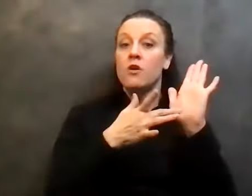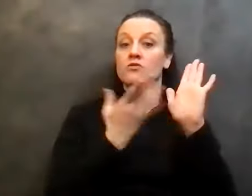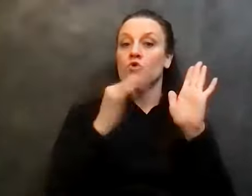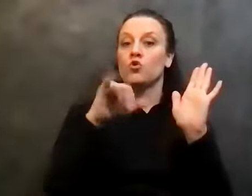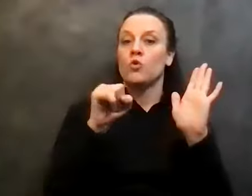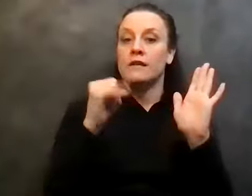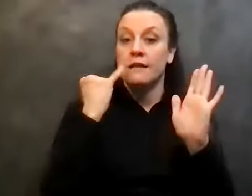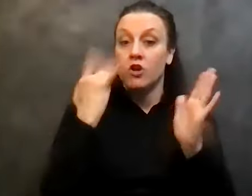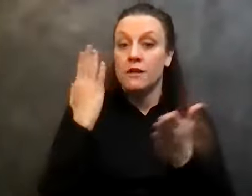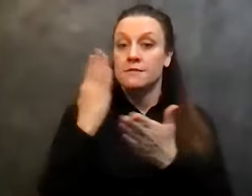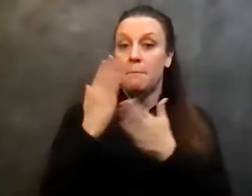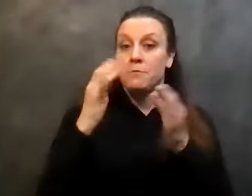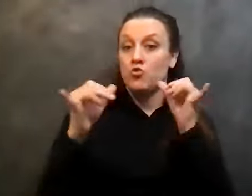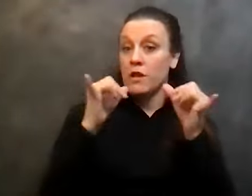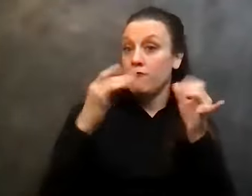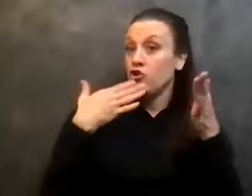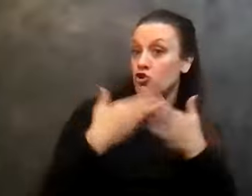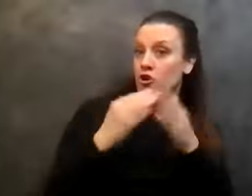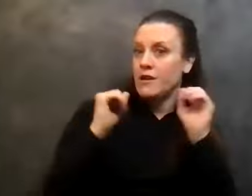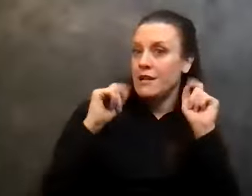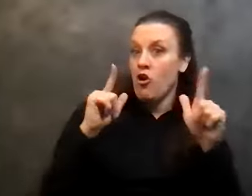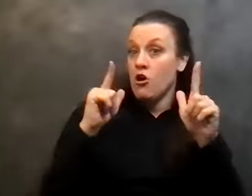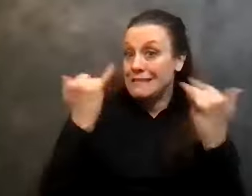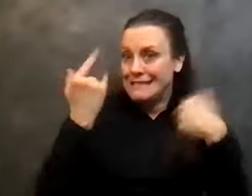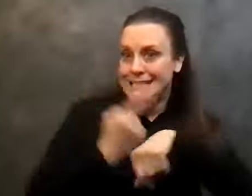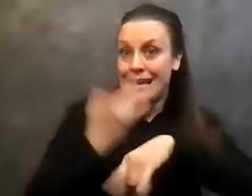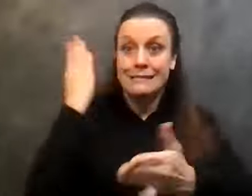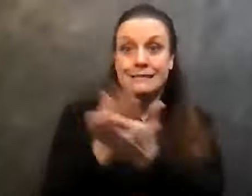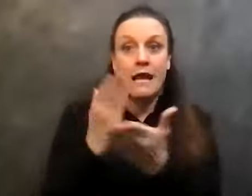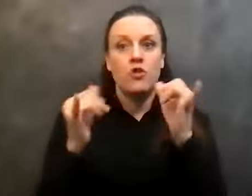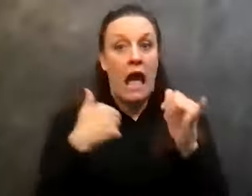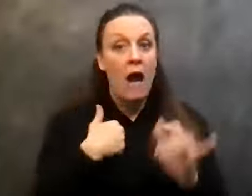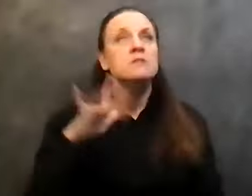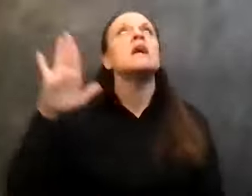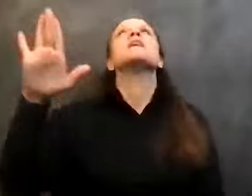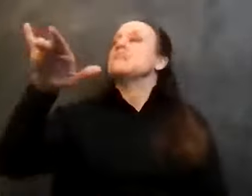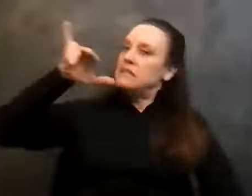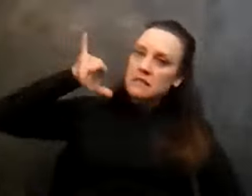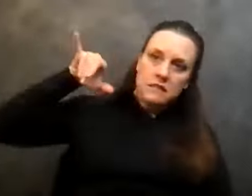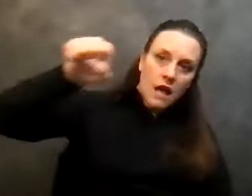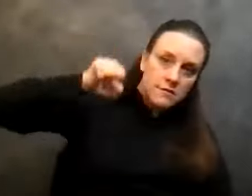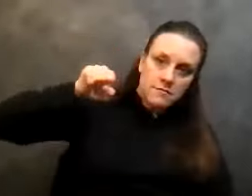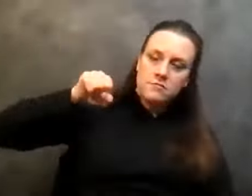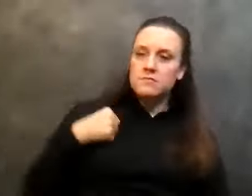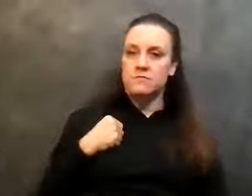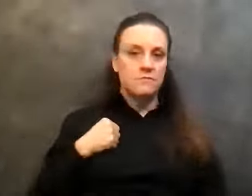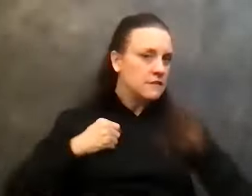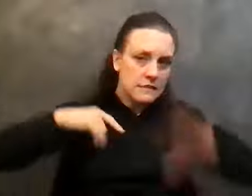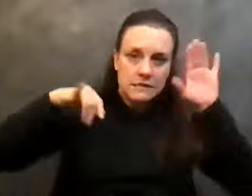quit drinking for good and all today? I would have said yes. And that needle would have gone right to true